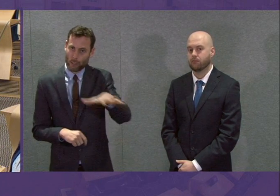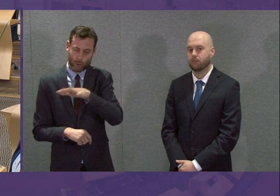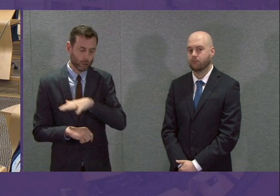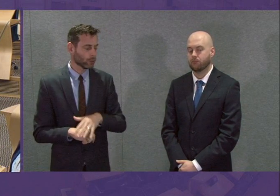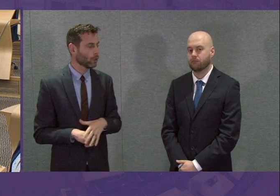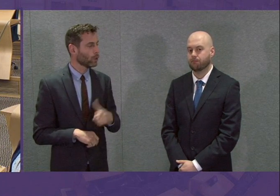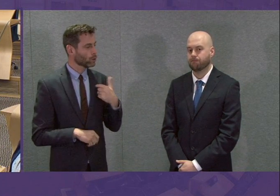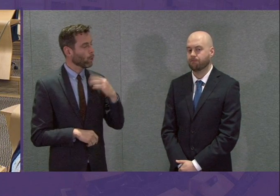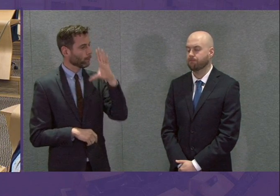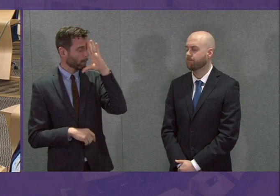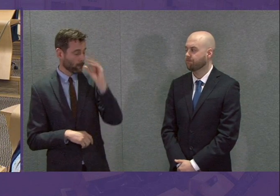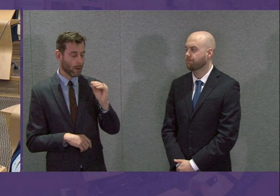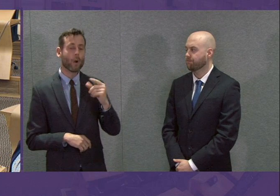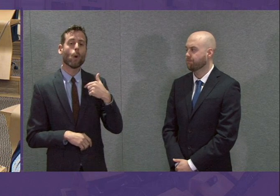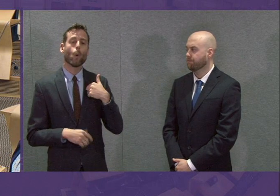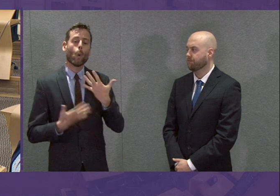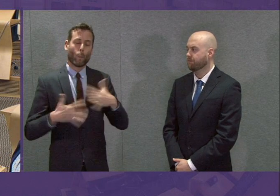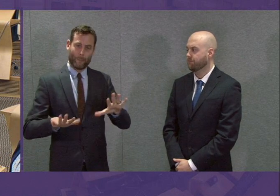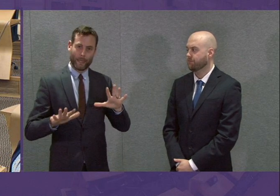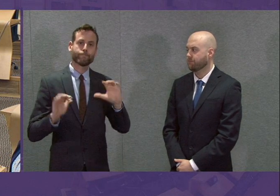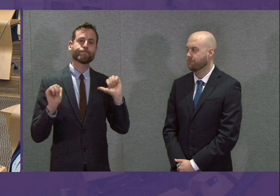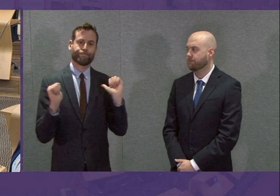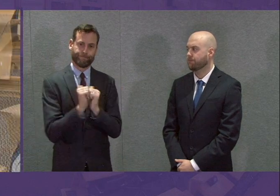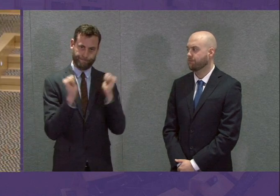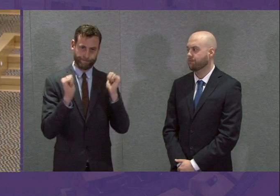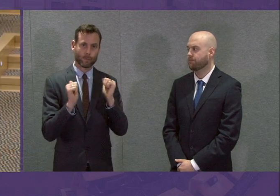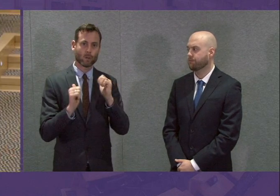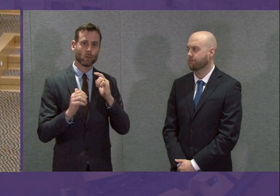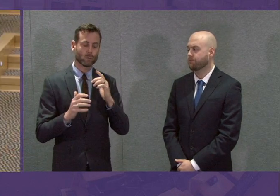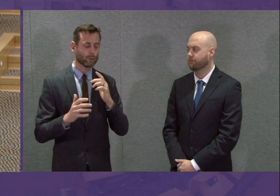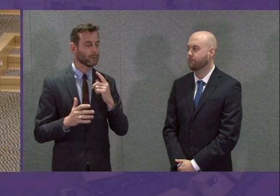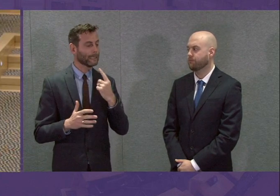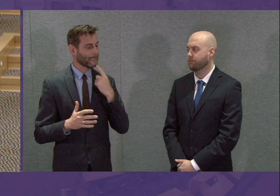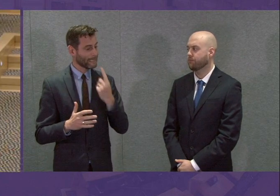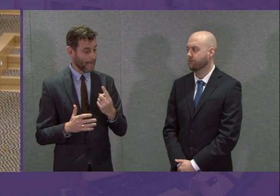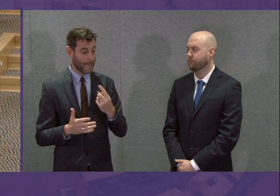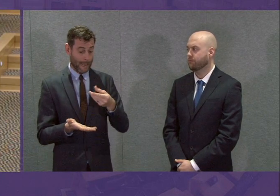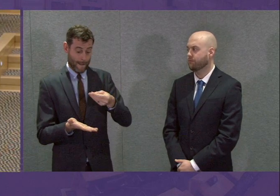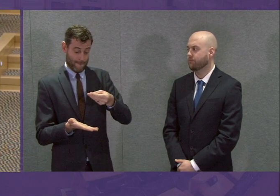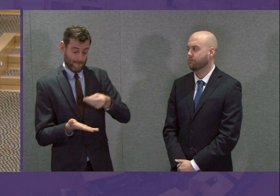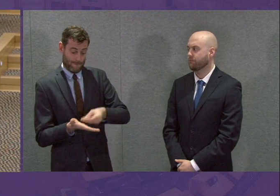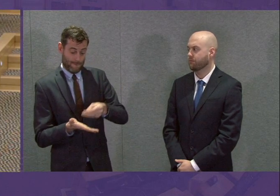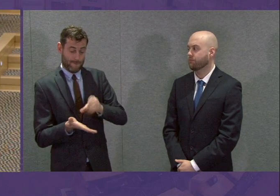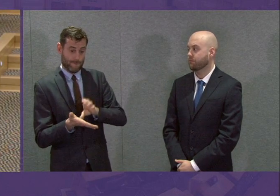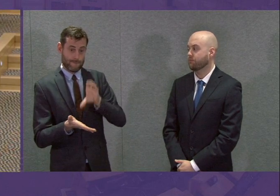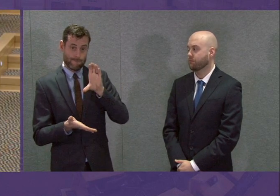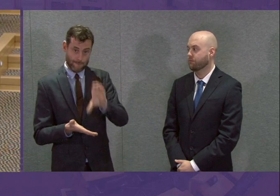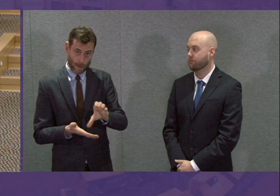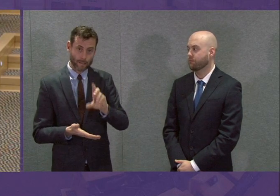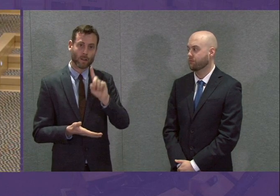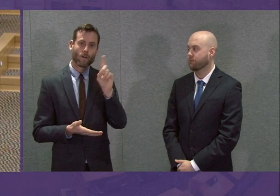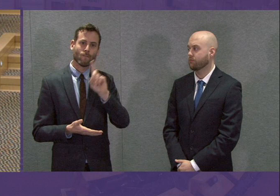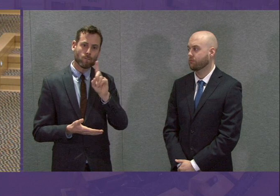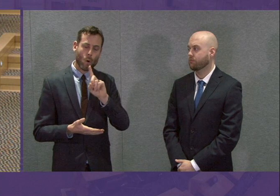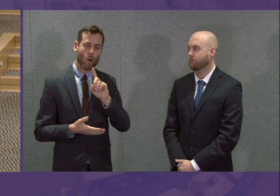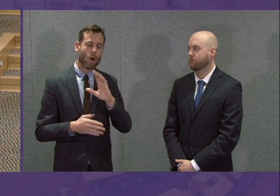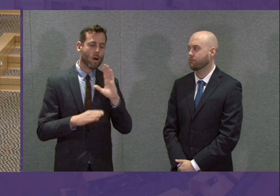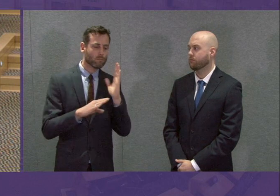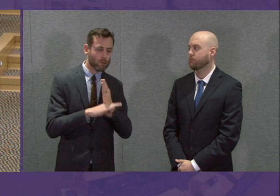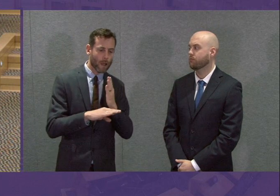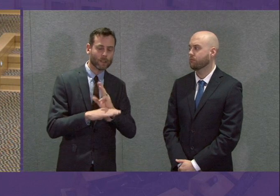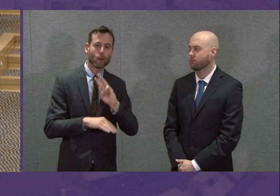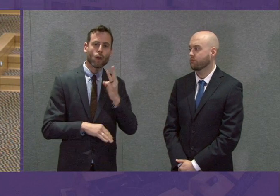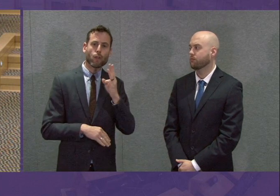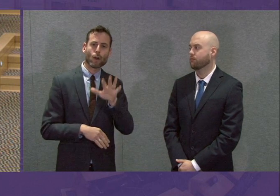to Parliament that we have decided, as Government, to guarantee the funding that private and third sector nurseries currently receive